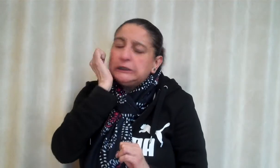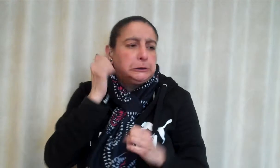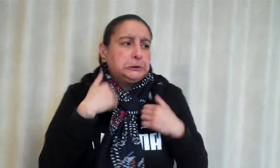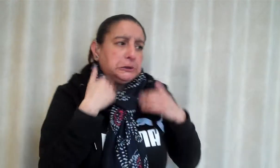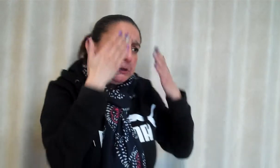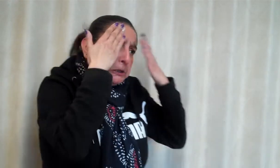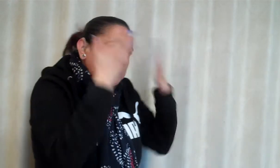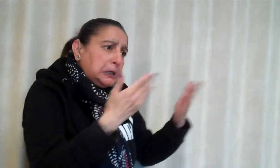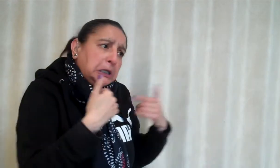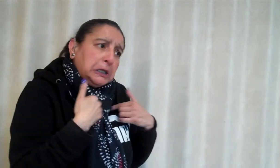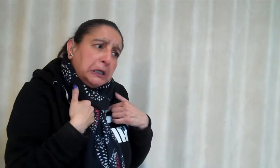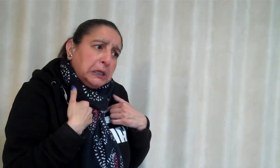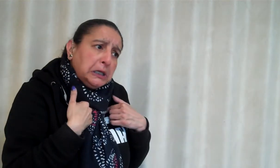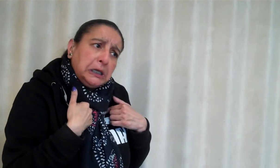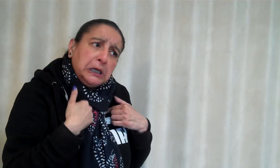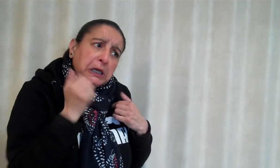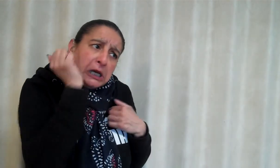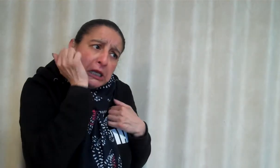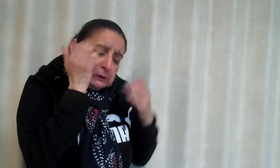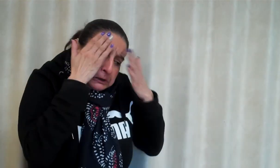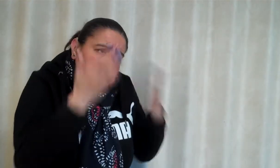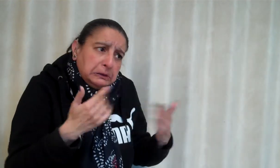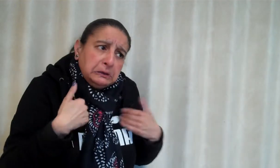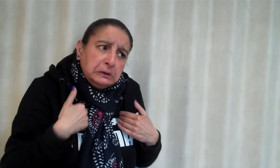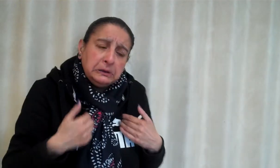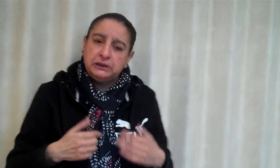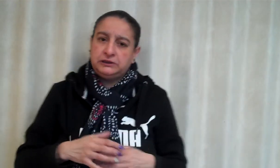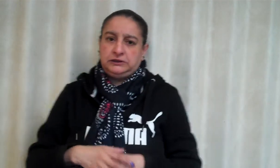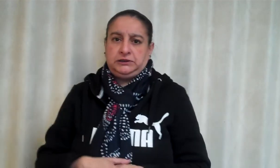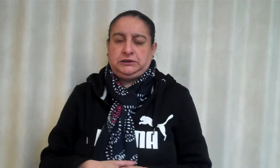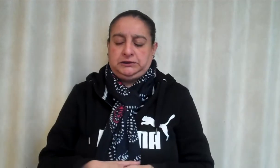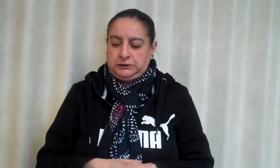Have you seen nuts? No, I don't know.